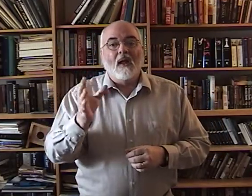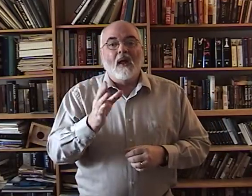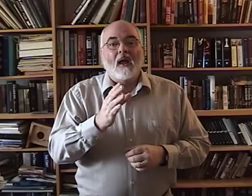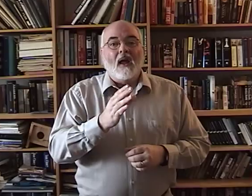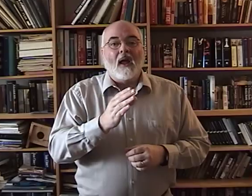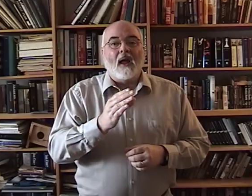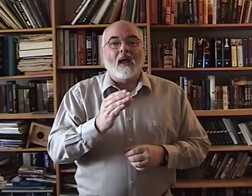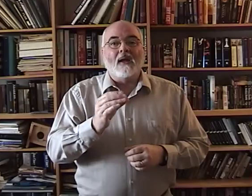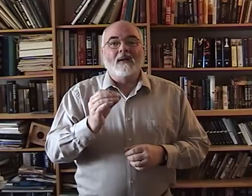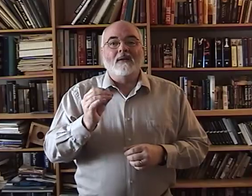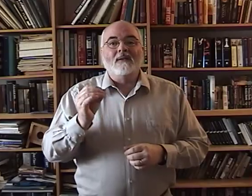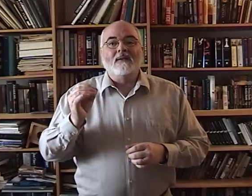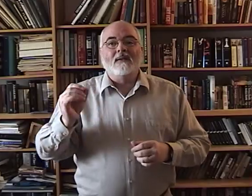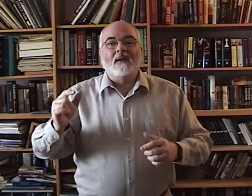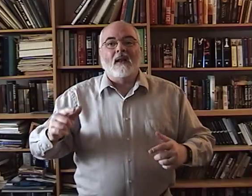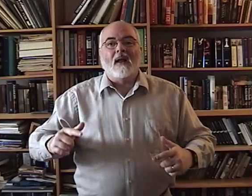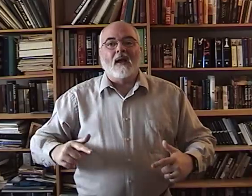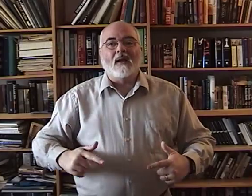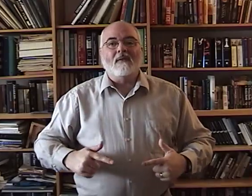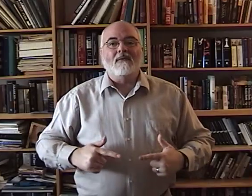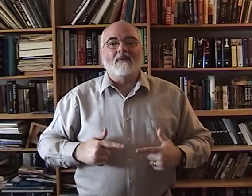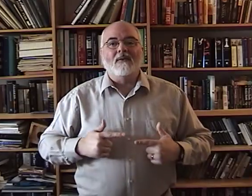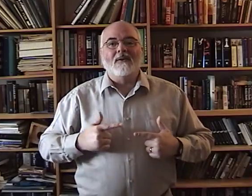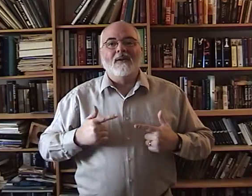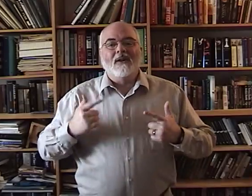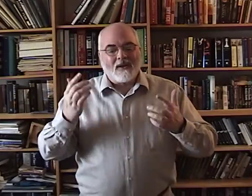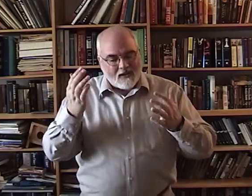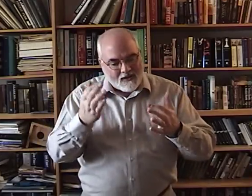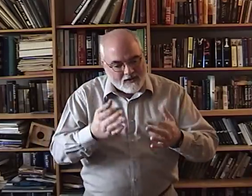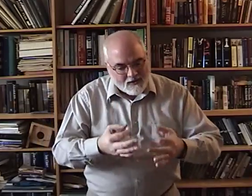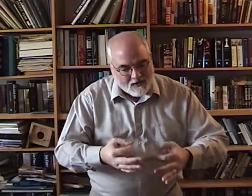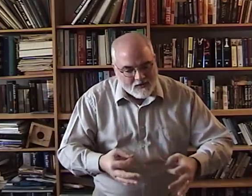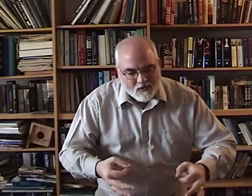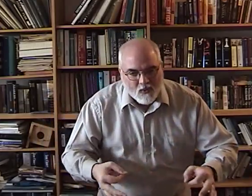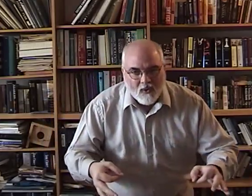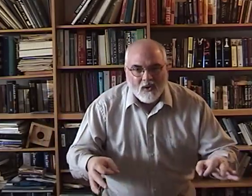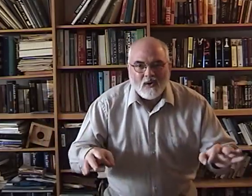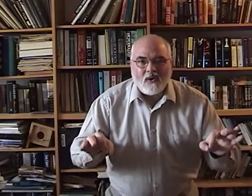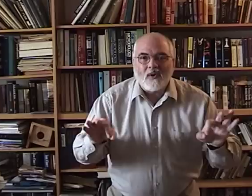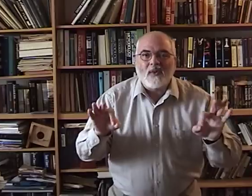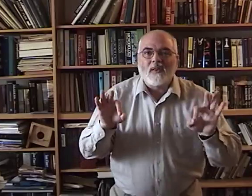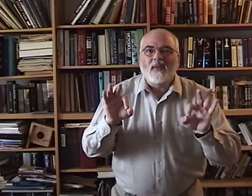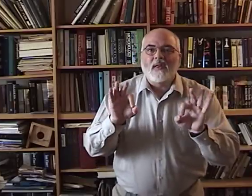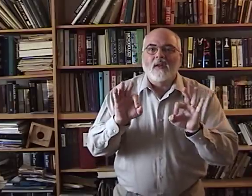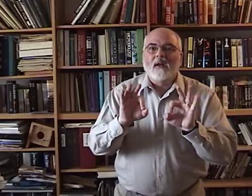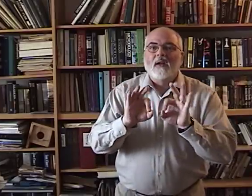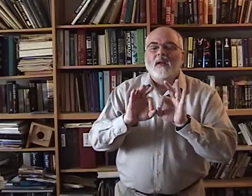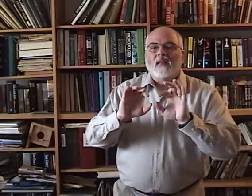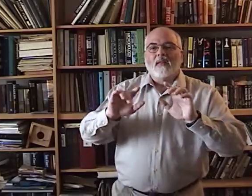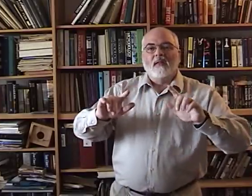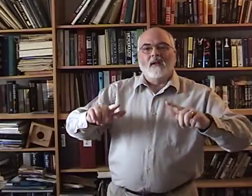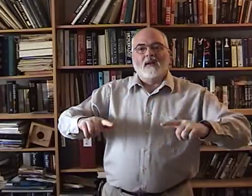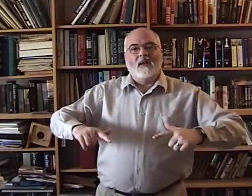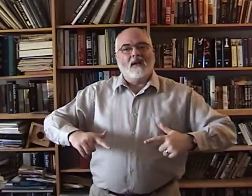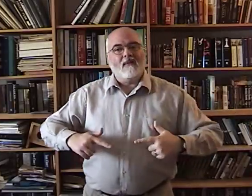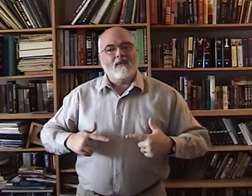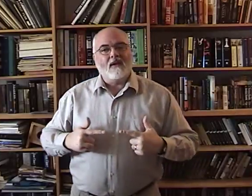and life life is worth life the living